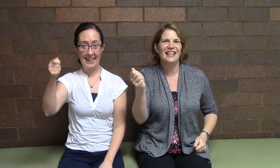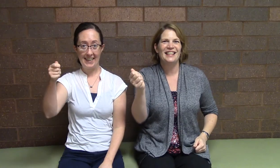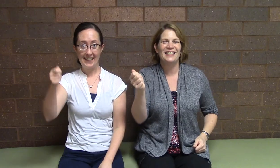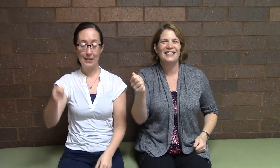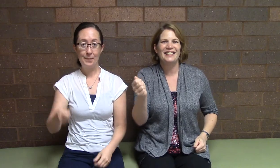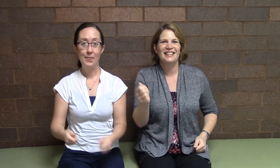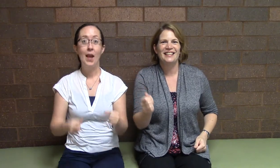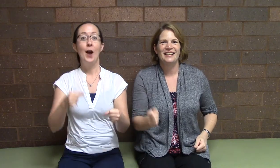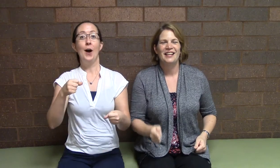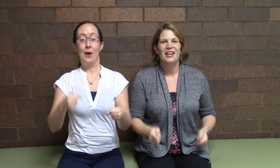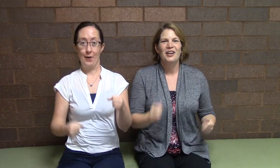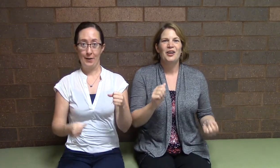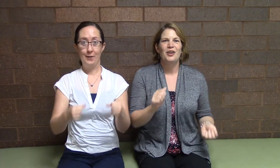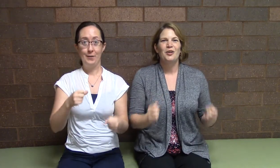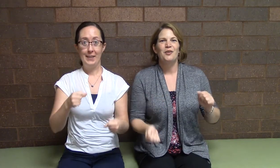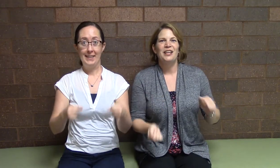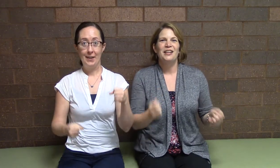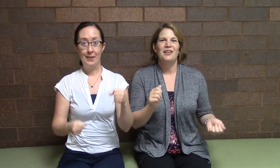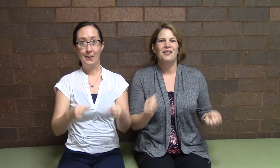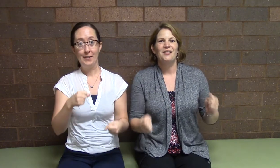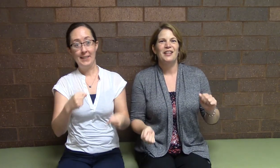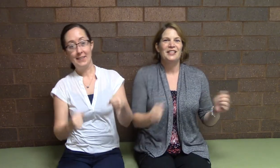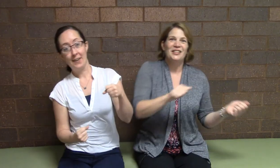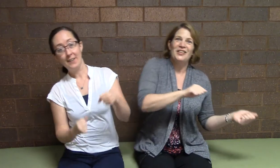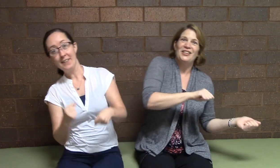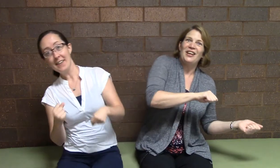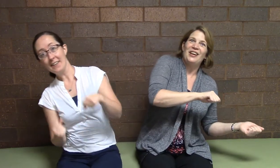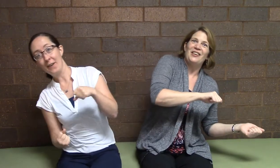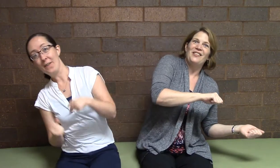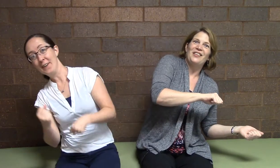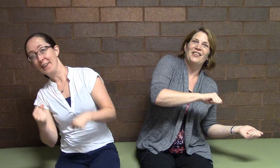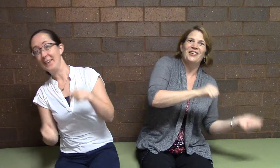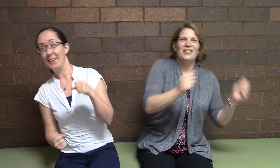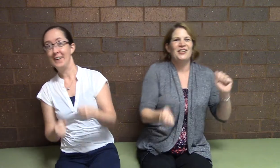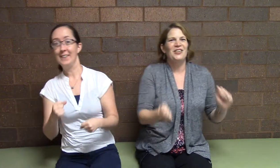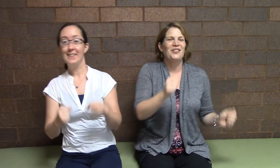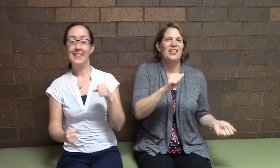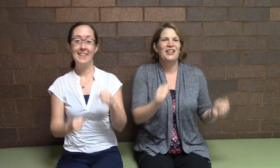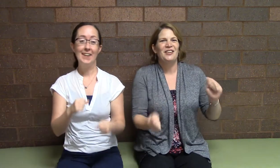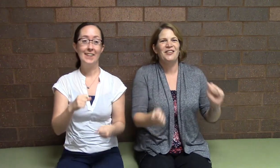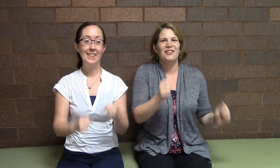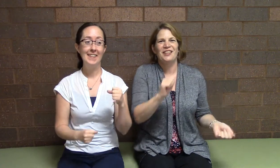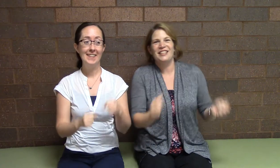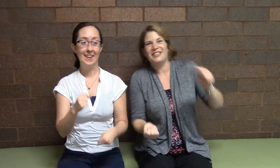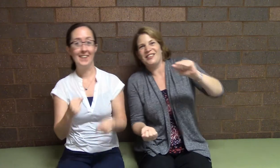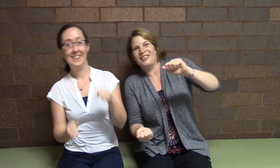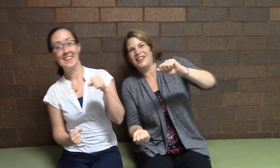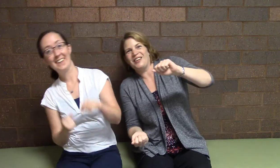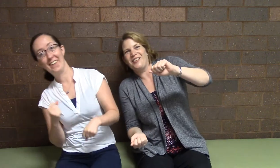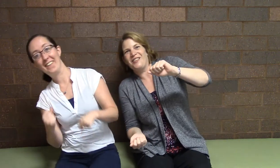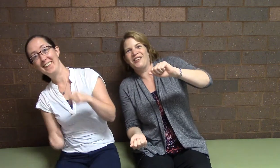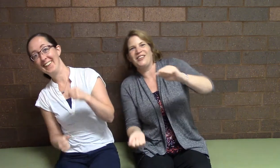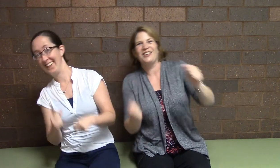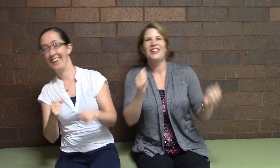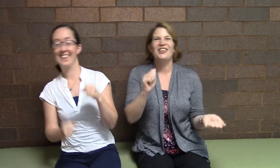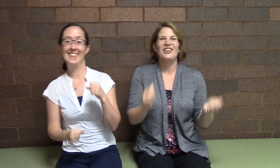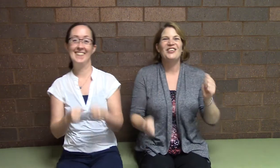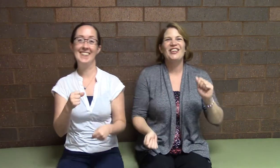ding. Hurry, hurry, turn the corner. Hurry, hurry, turn the corner. Hurry,